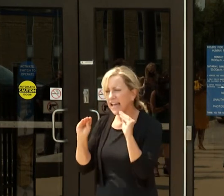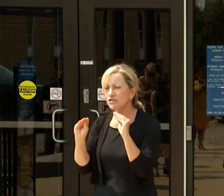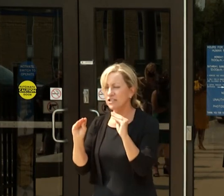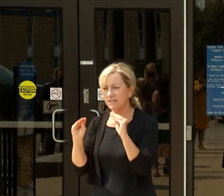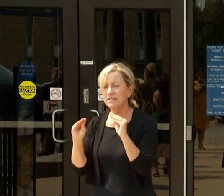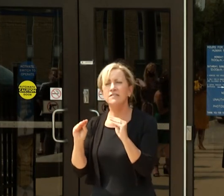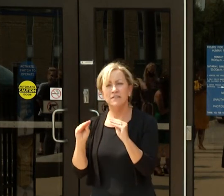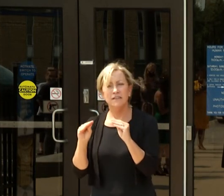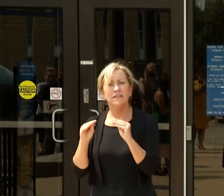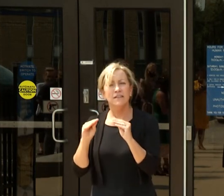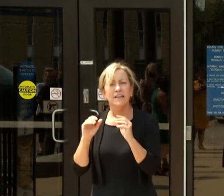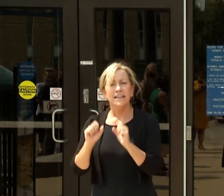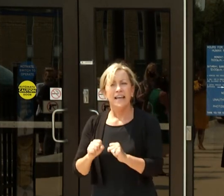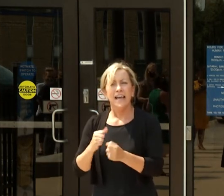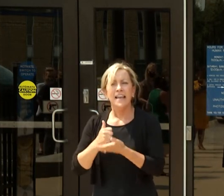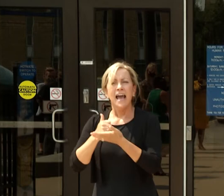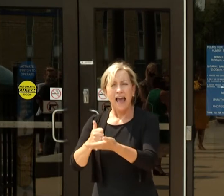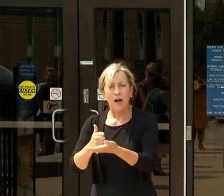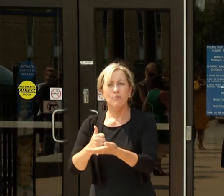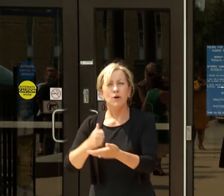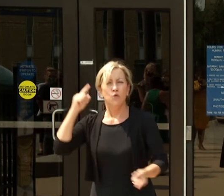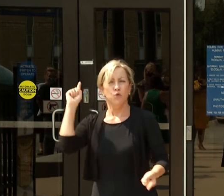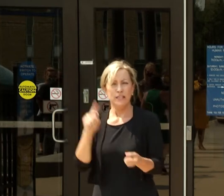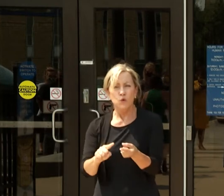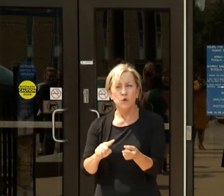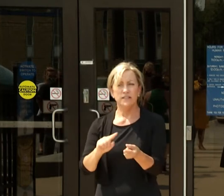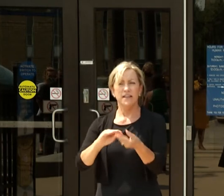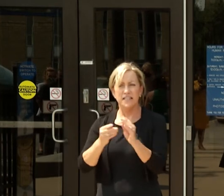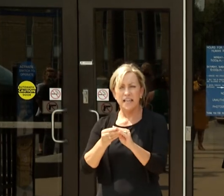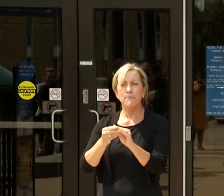of these cases can definitely be much reduced.